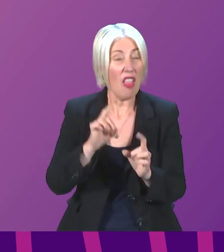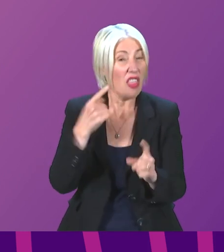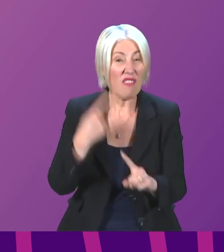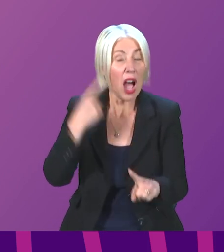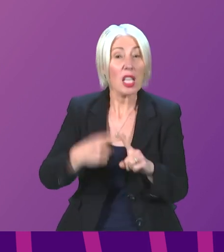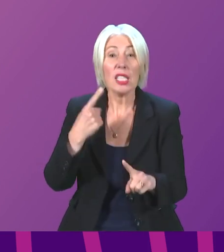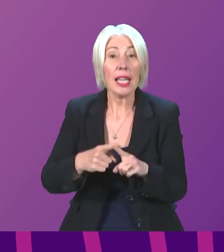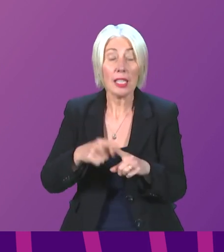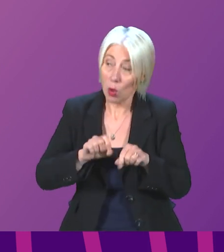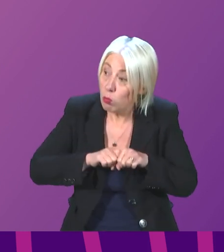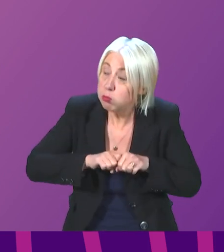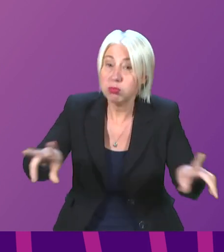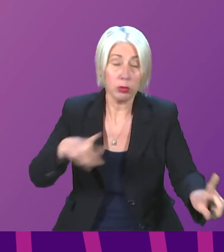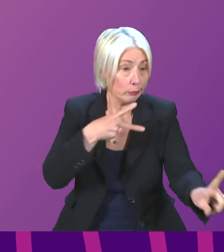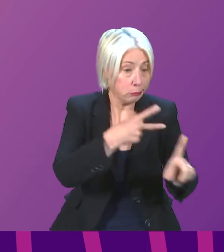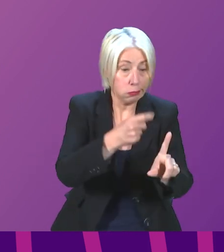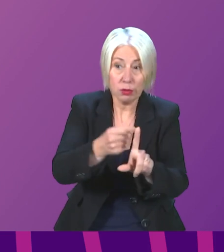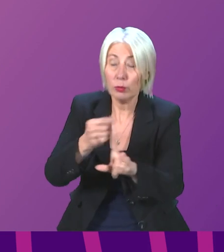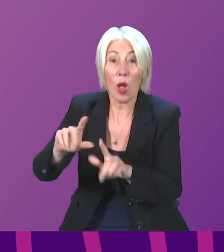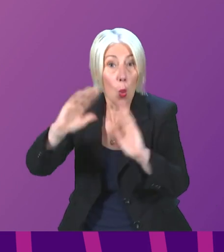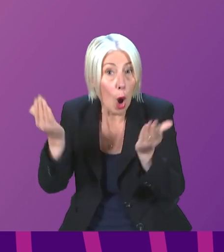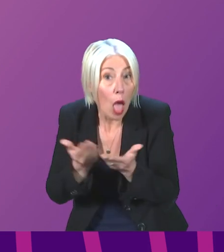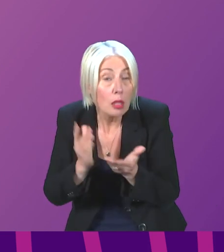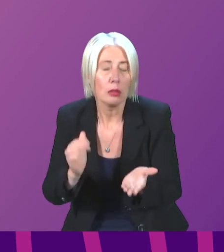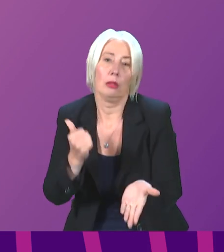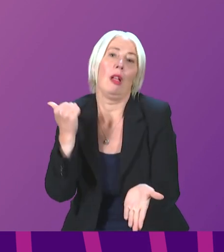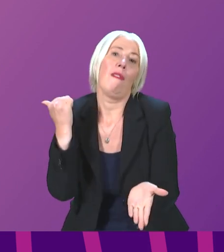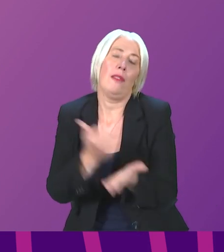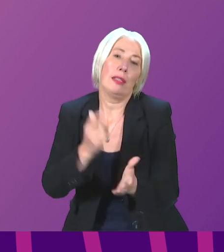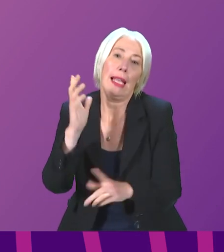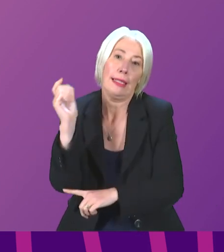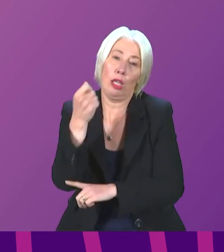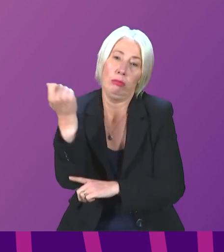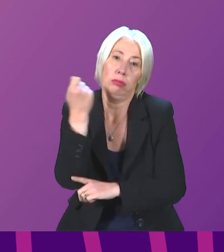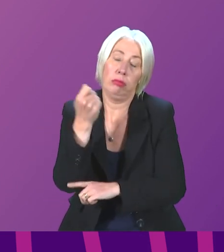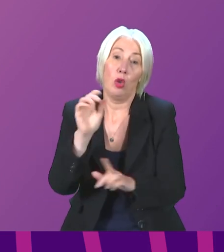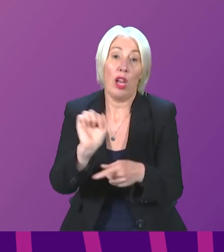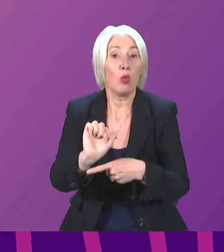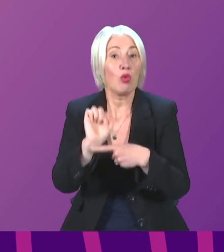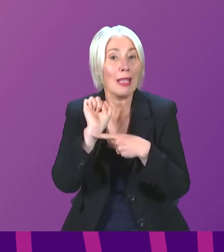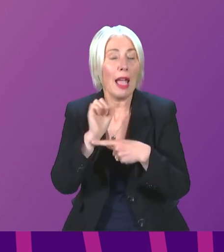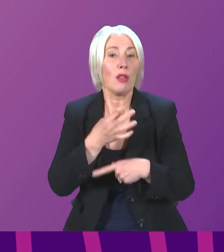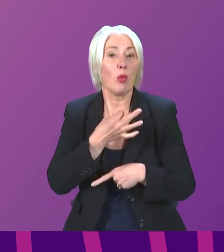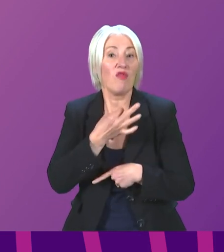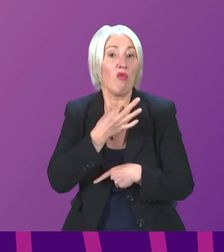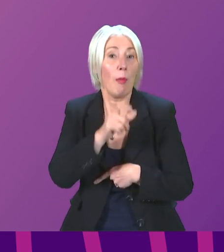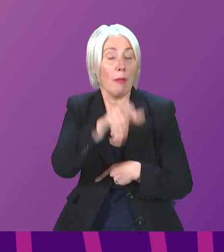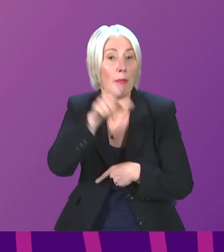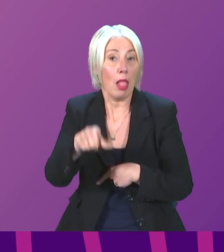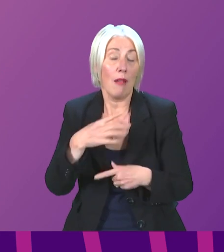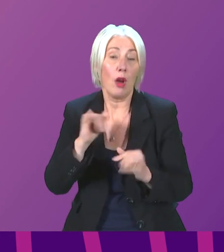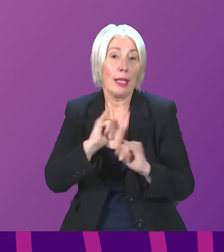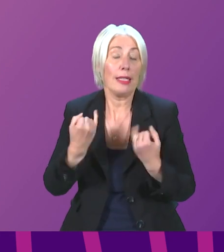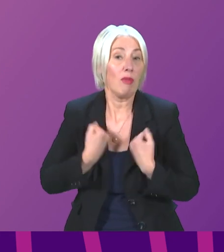vaccination rollouts in the entire world, a fantastic achievement in protecting the most vulnerable in our society against serious